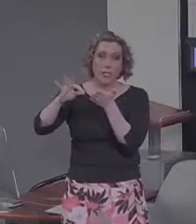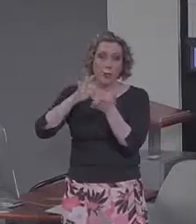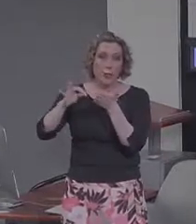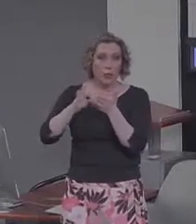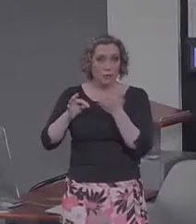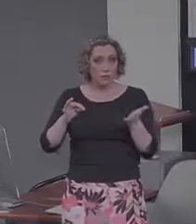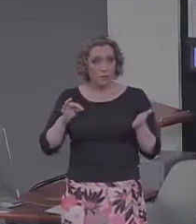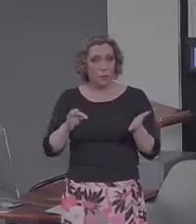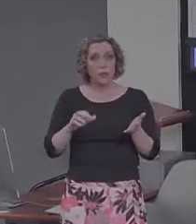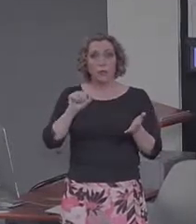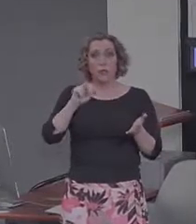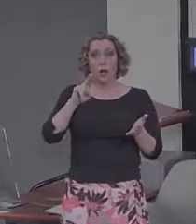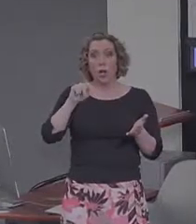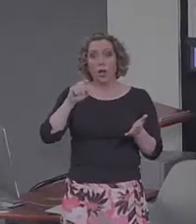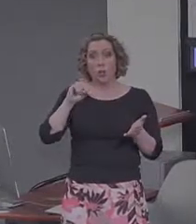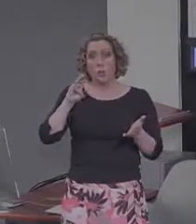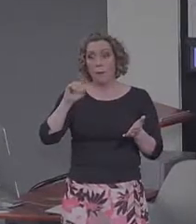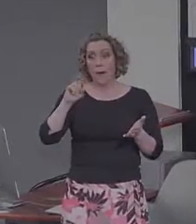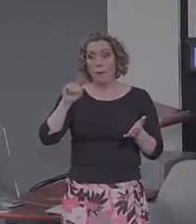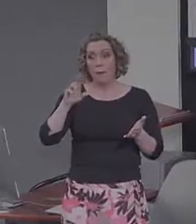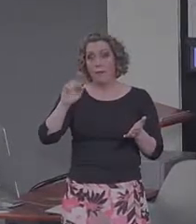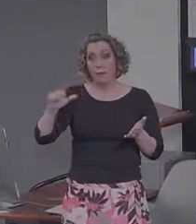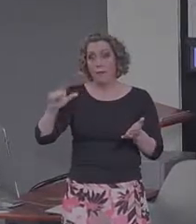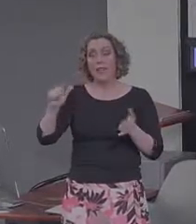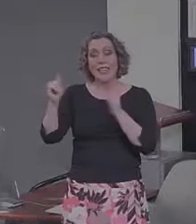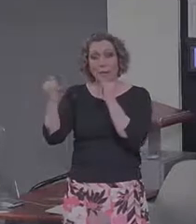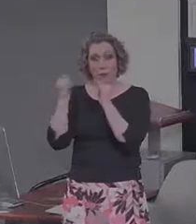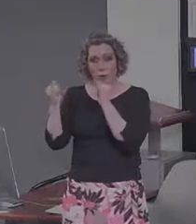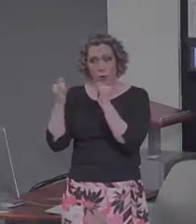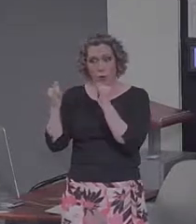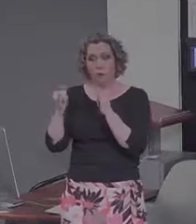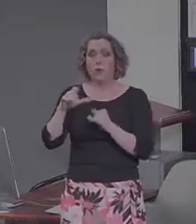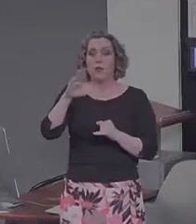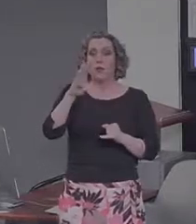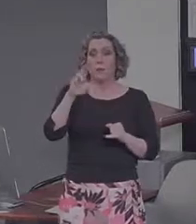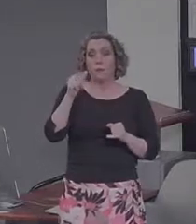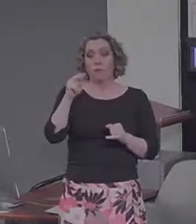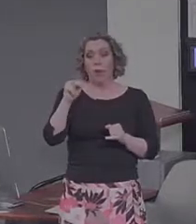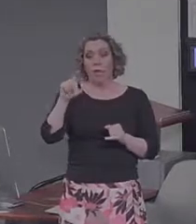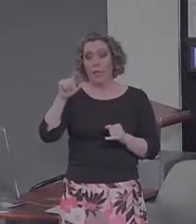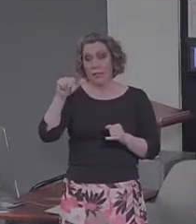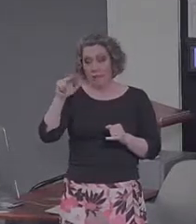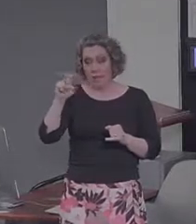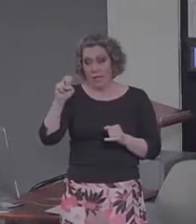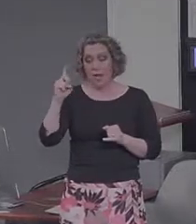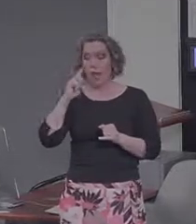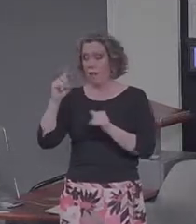the autobiographical interview. It was developed by Brian Levine and his colleagues in Toronto in 2002.